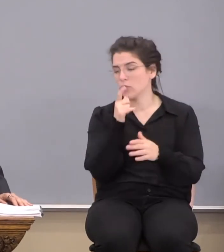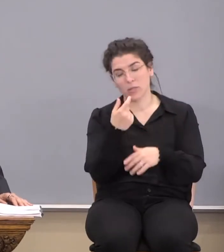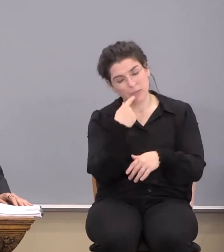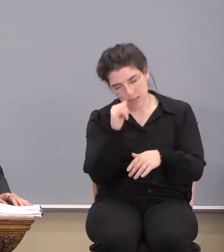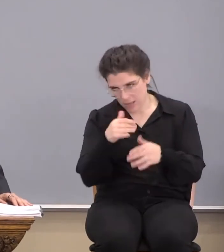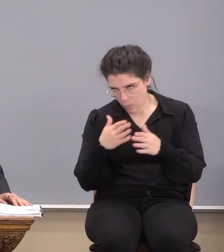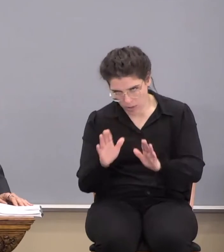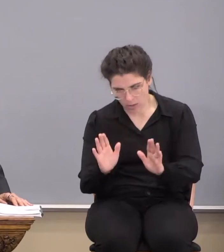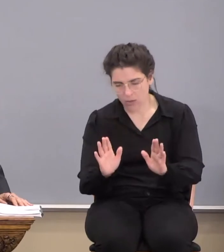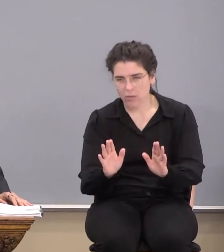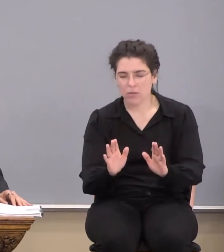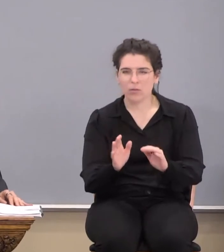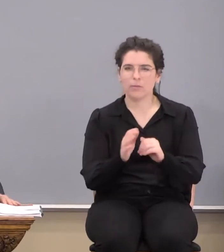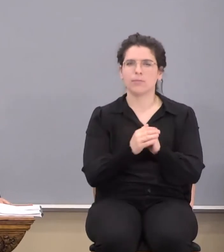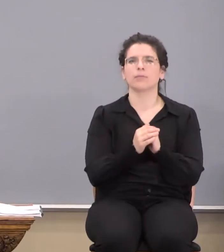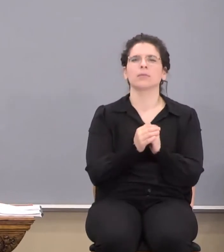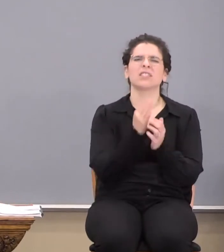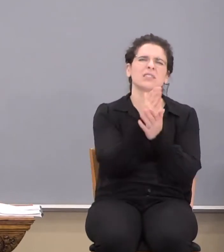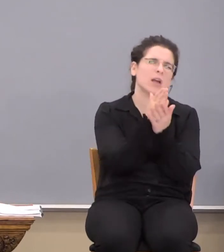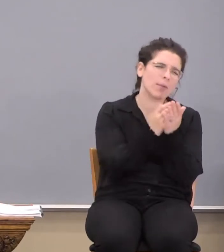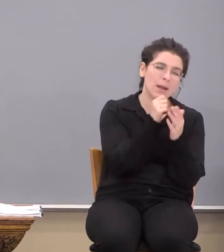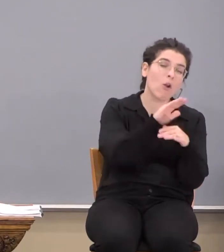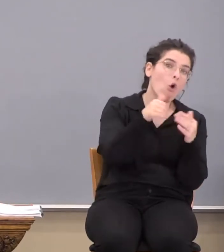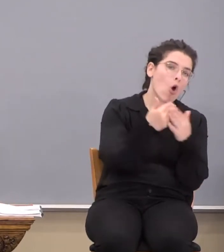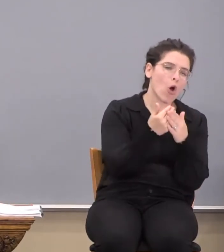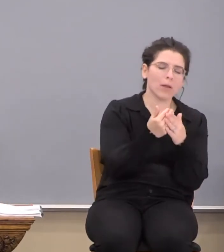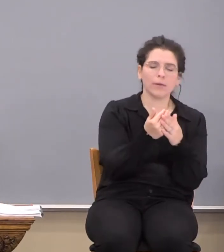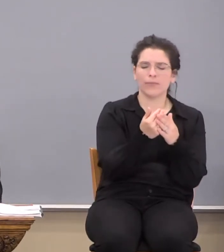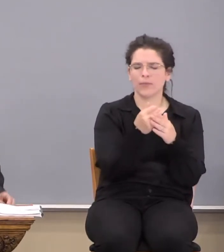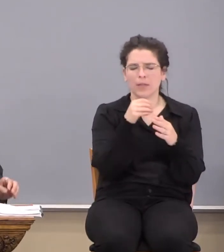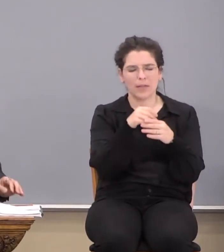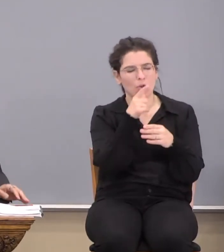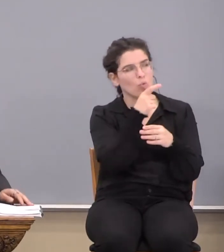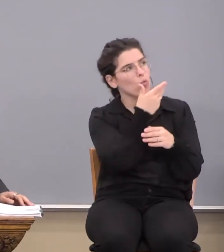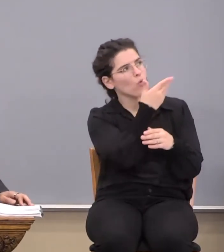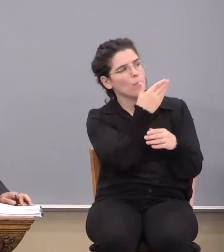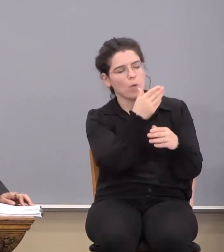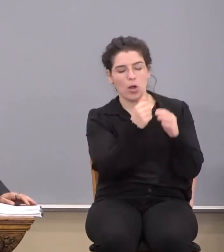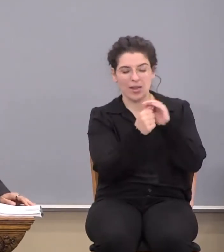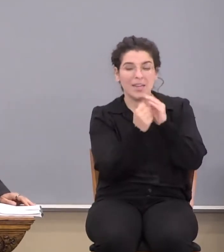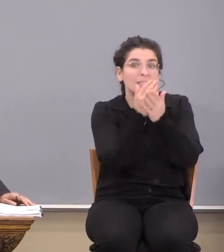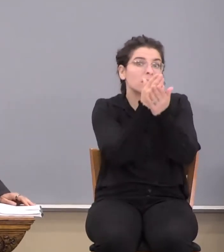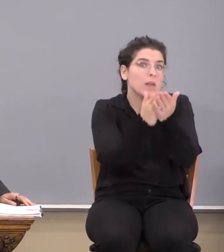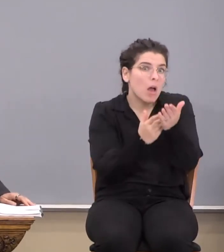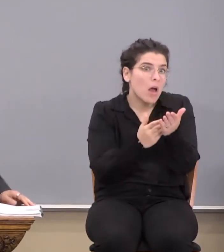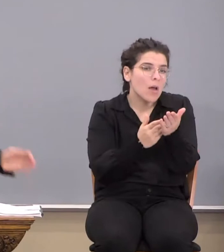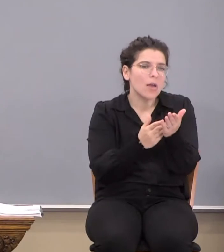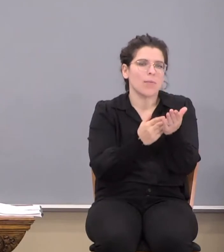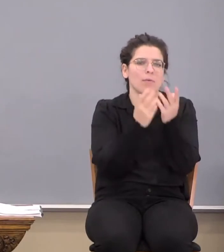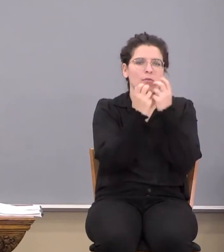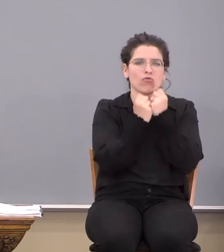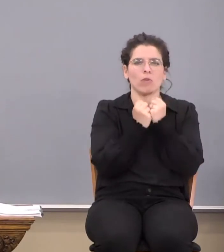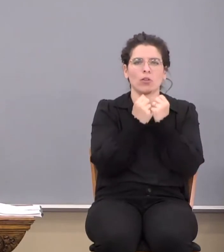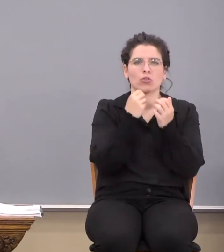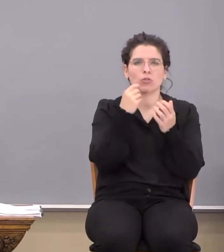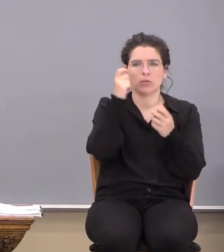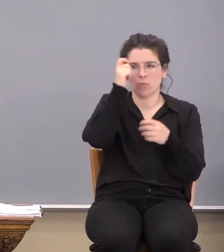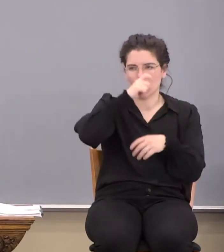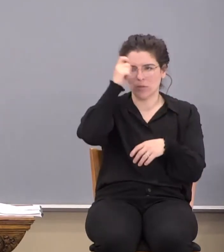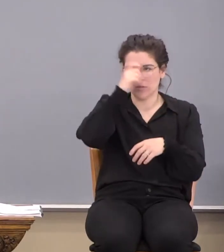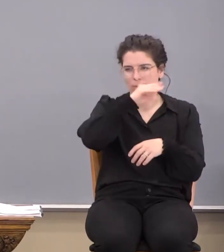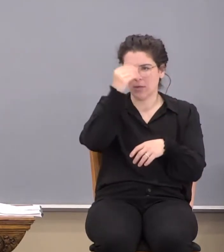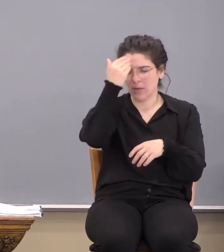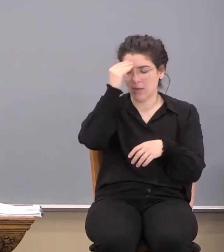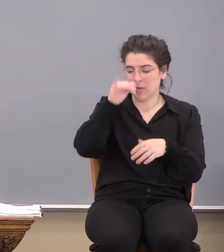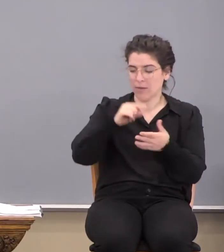doesn't say it that way. But let's just say it said, In whom are hid some of the treasures of wisdom and knowledge. Therefore, what would that verse